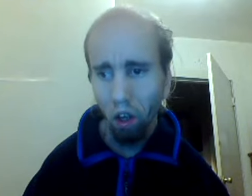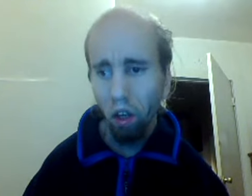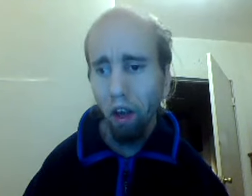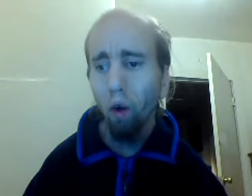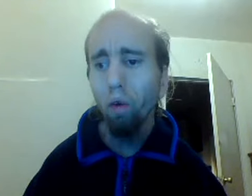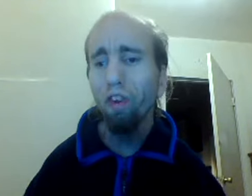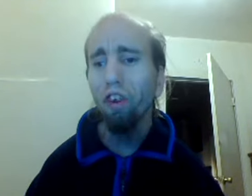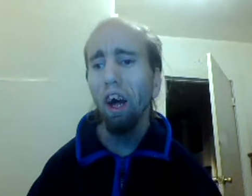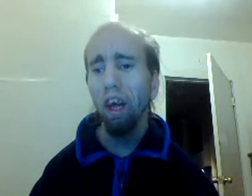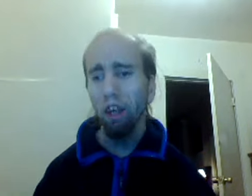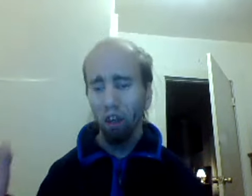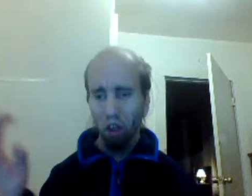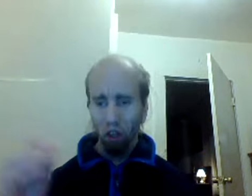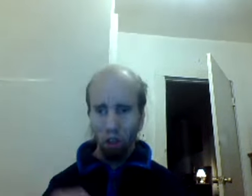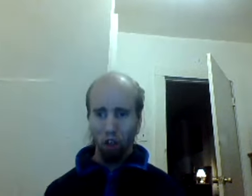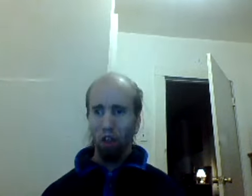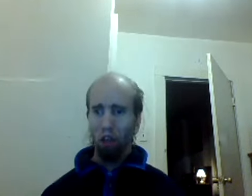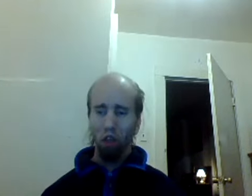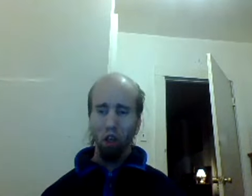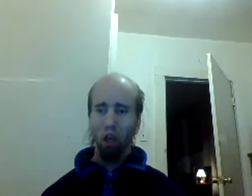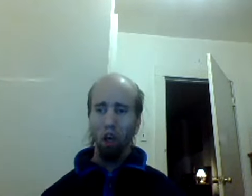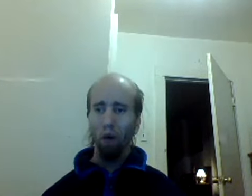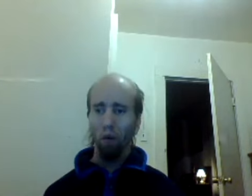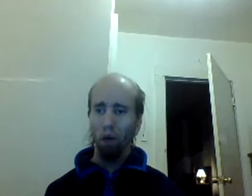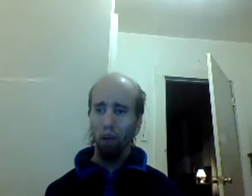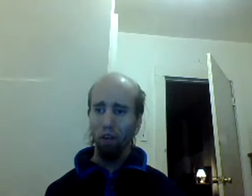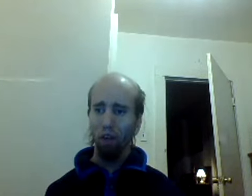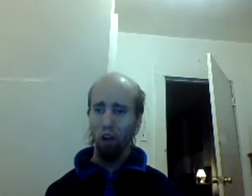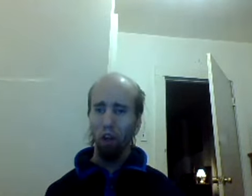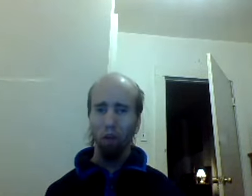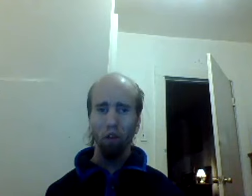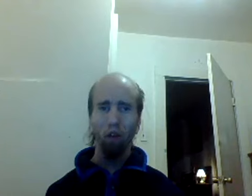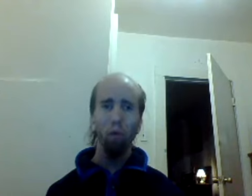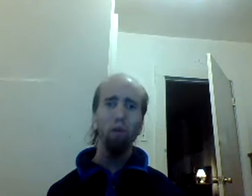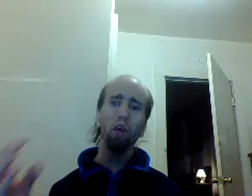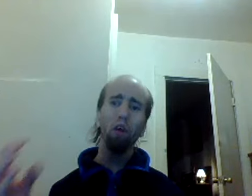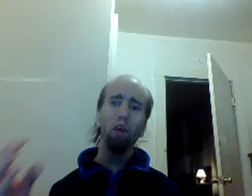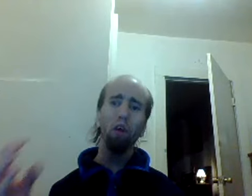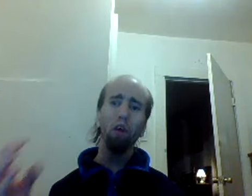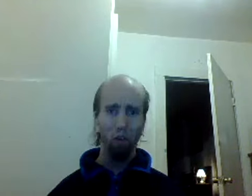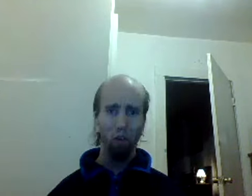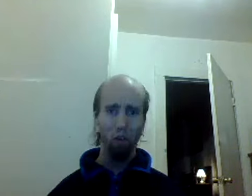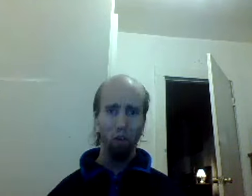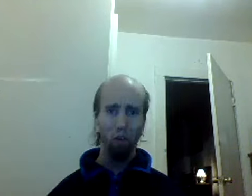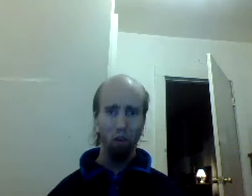they lose sight of what started them to do music in the first place